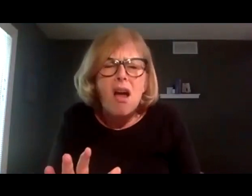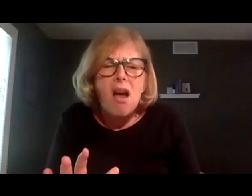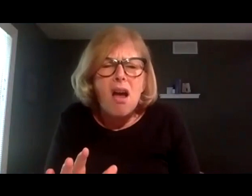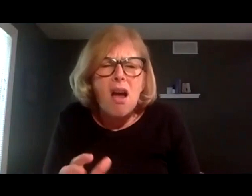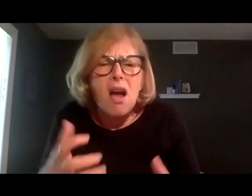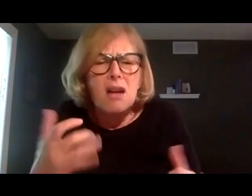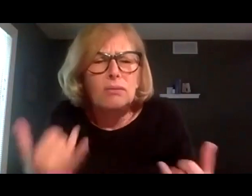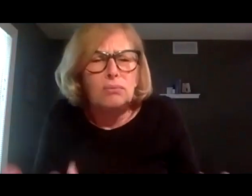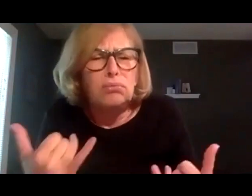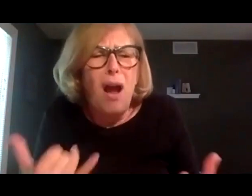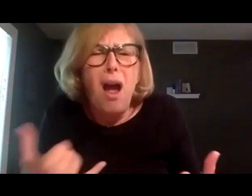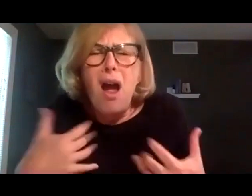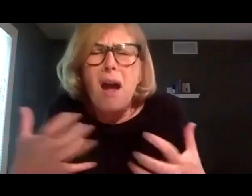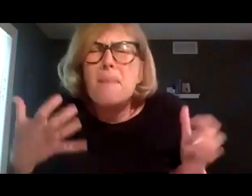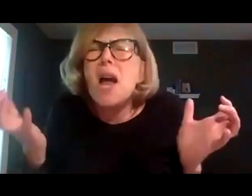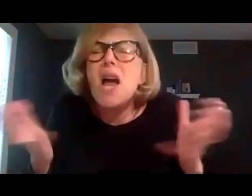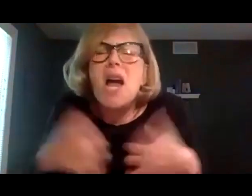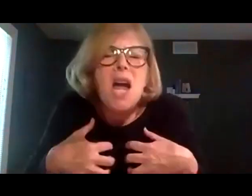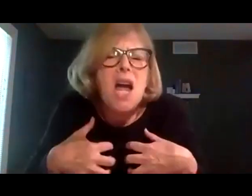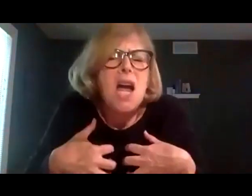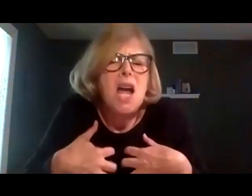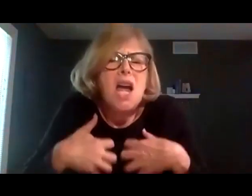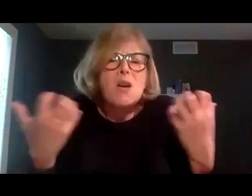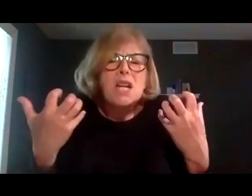today I'm angry